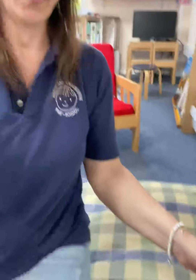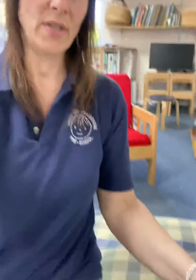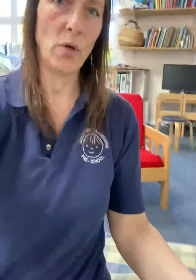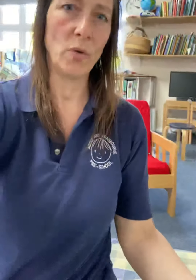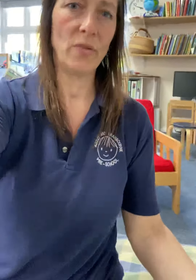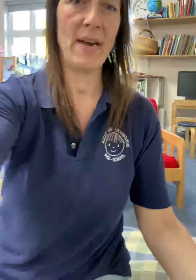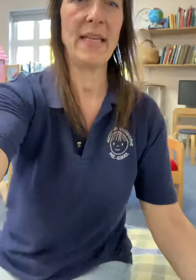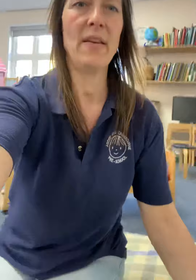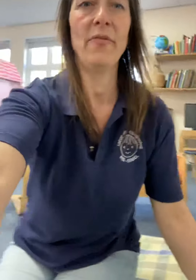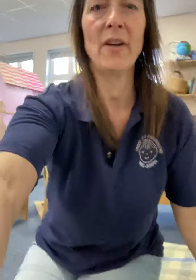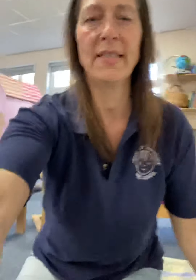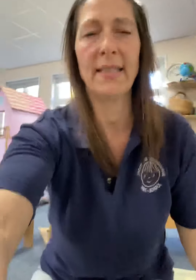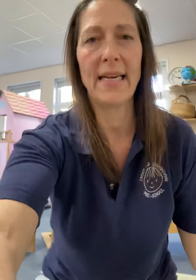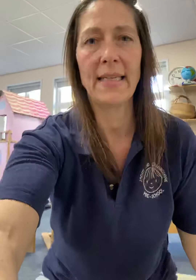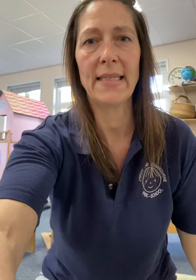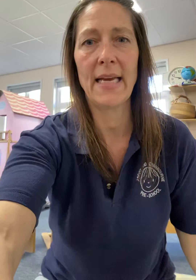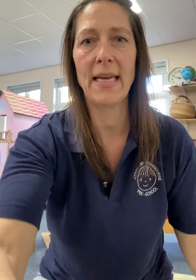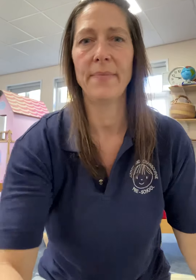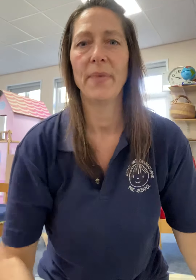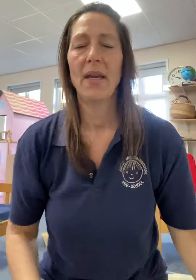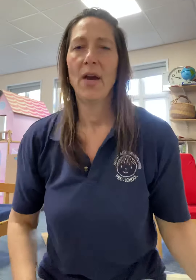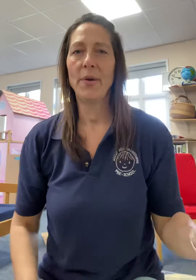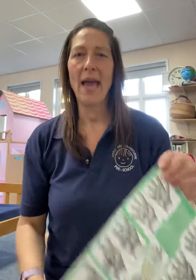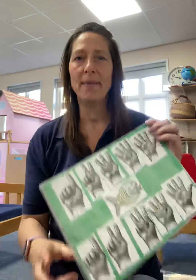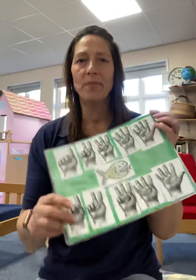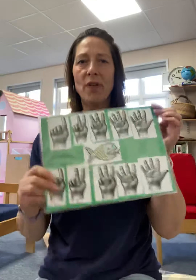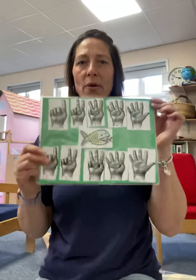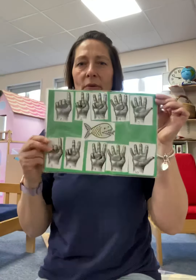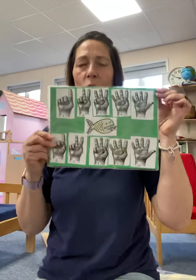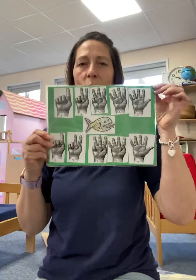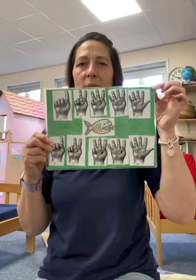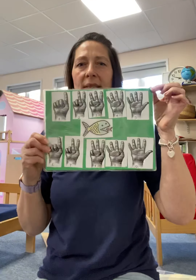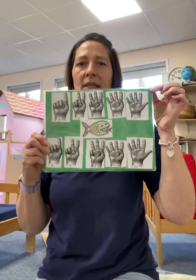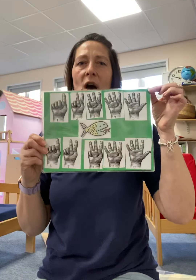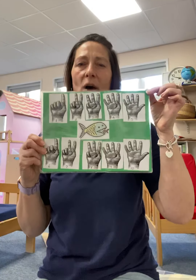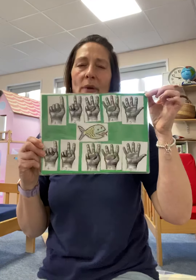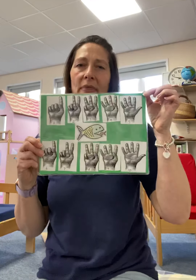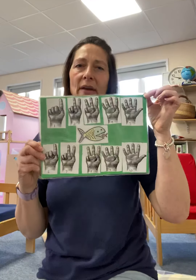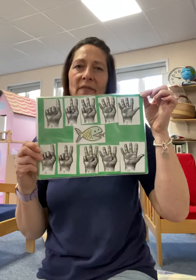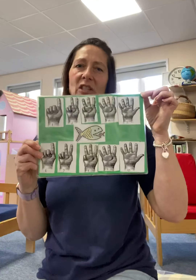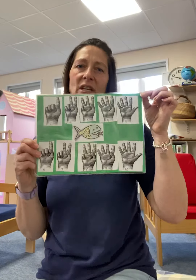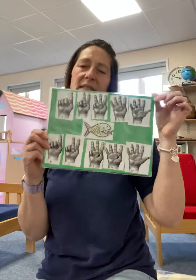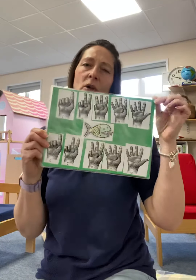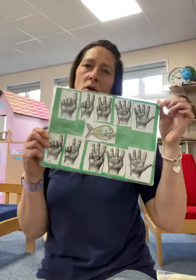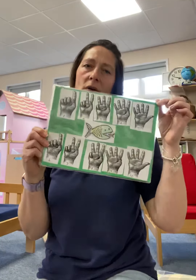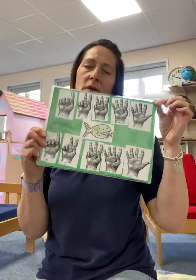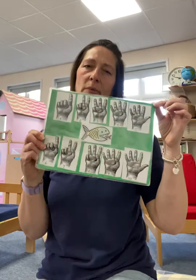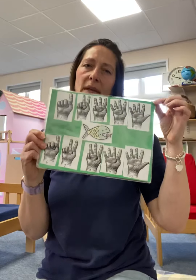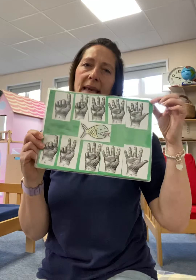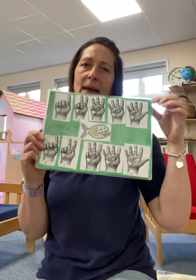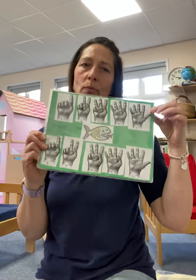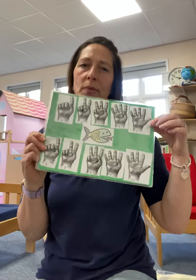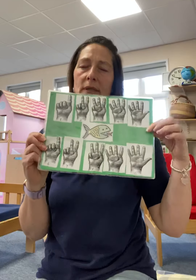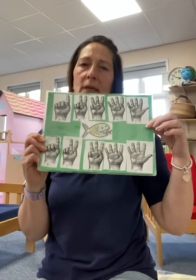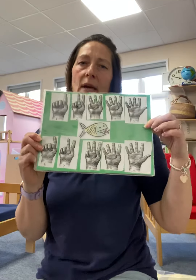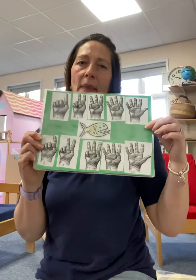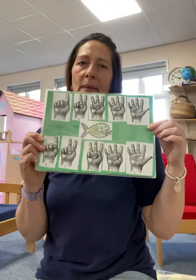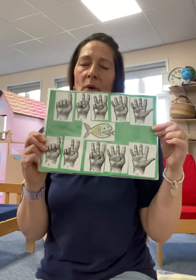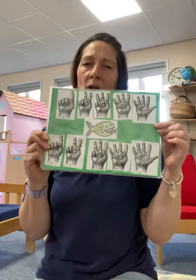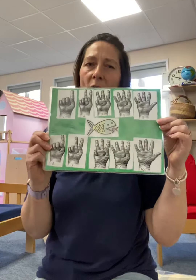the songs ready for us to sing today. Okay, so I thought we would start with the fishing song. We're going to count and then we're going to go